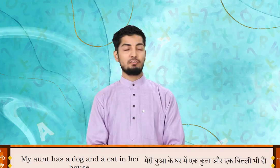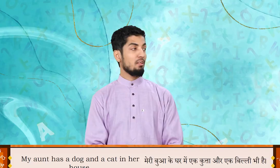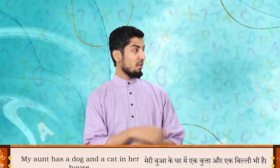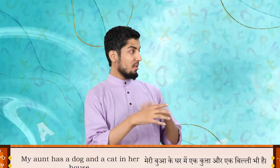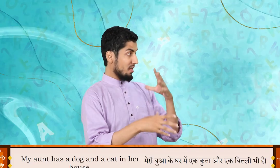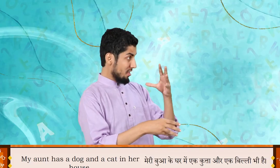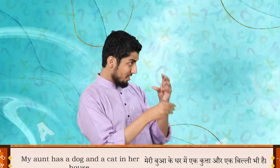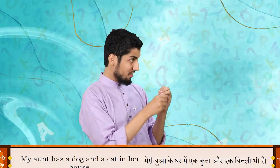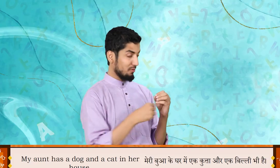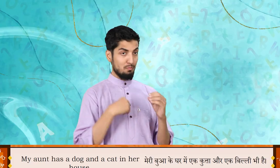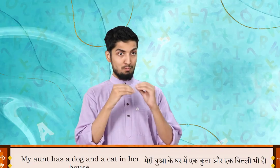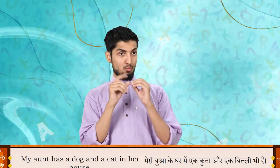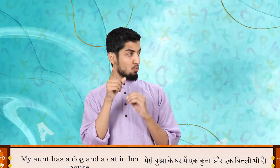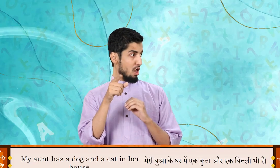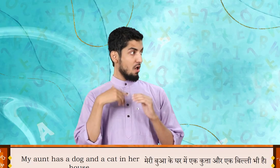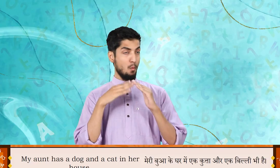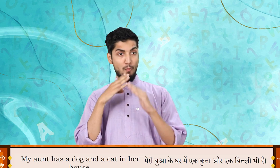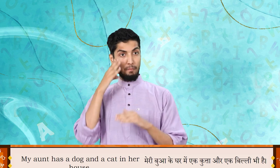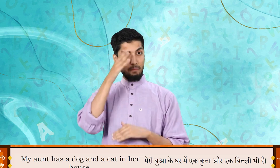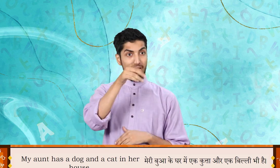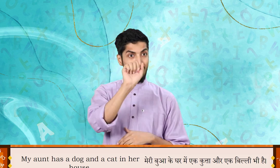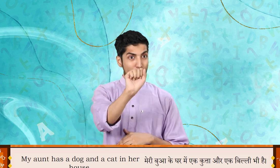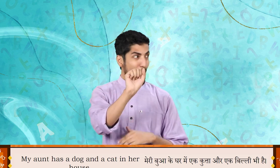My aunt has a dog and a cat in her house.